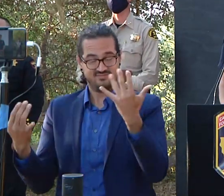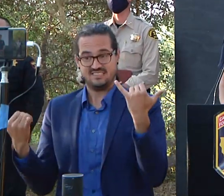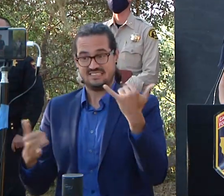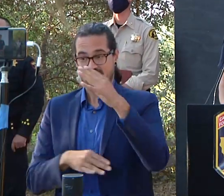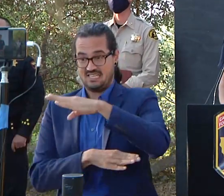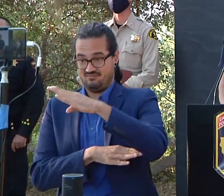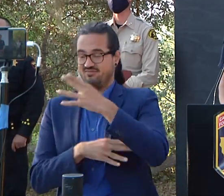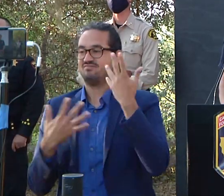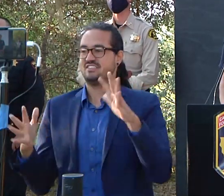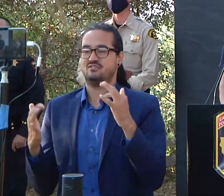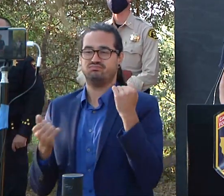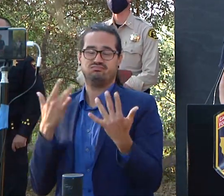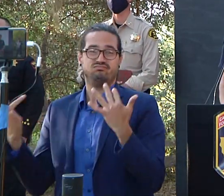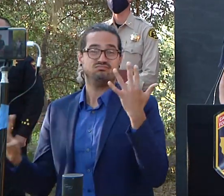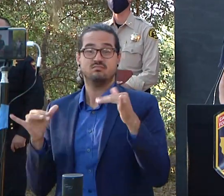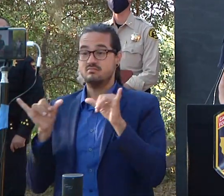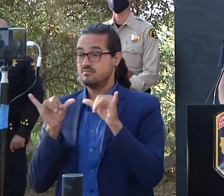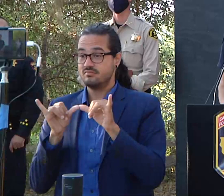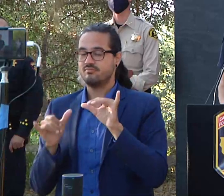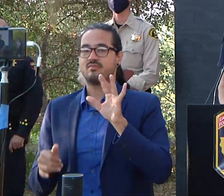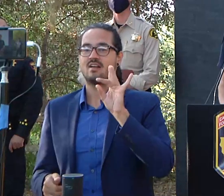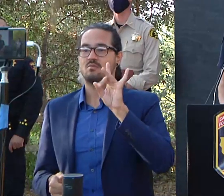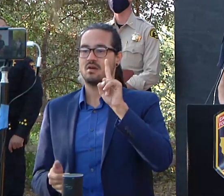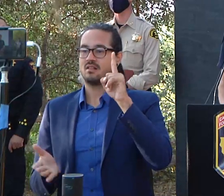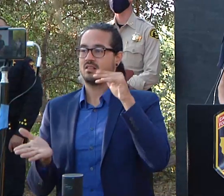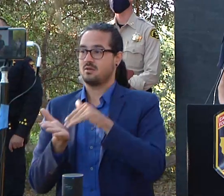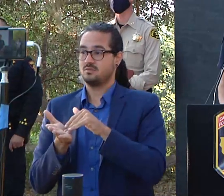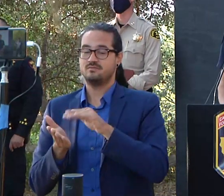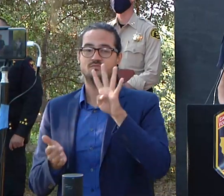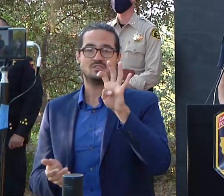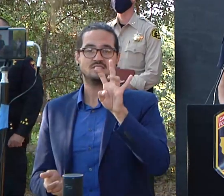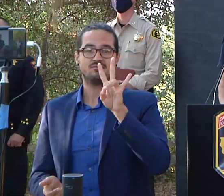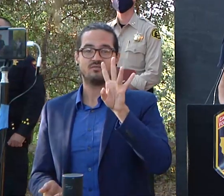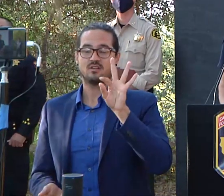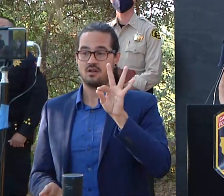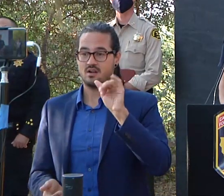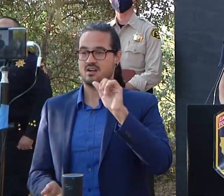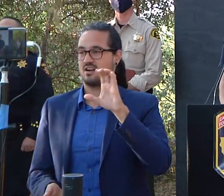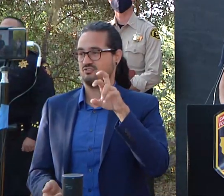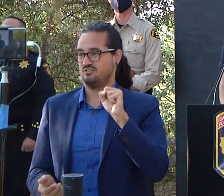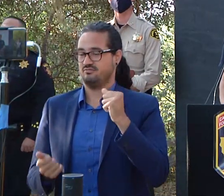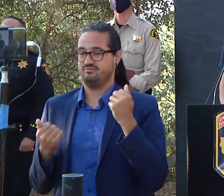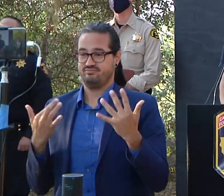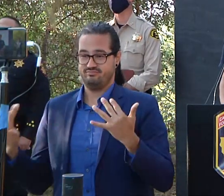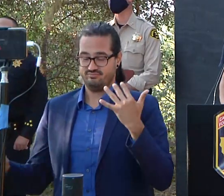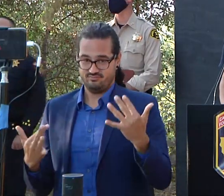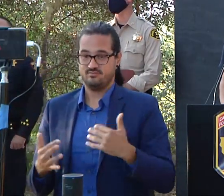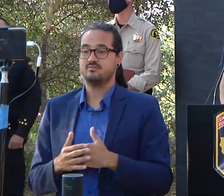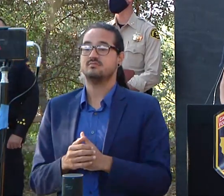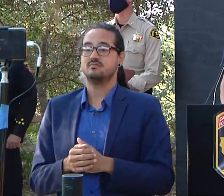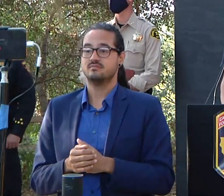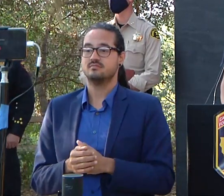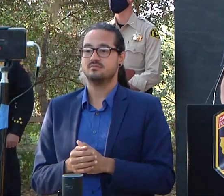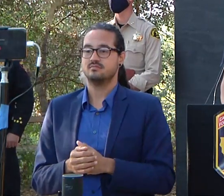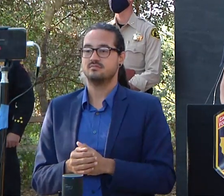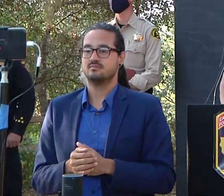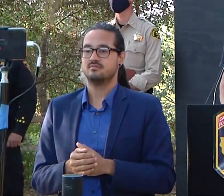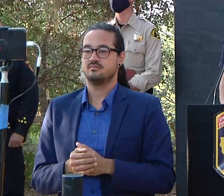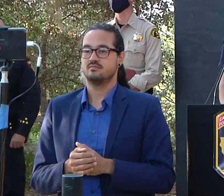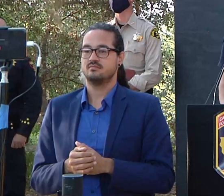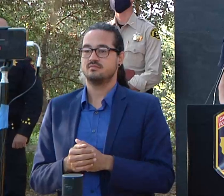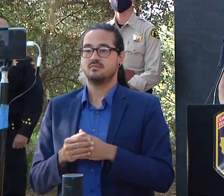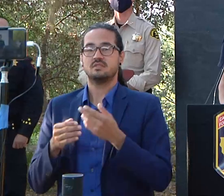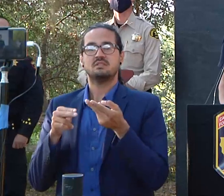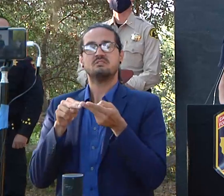479 acres have burned and obviously the number of acres burned is is slowly increasing now